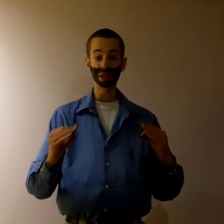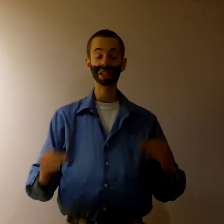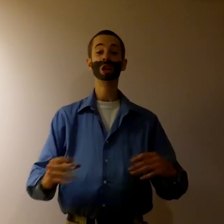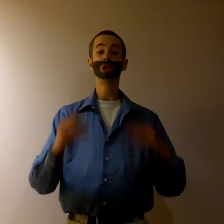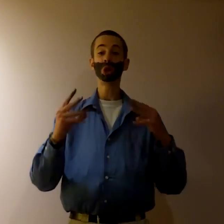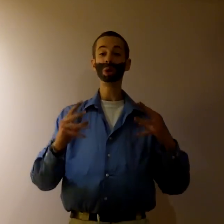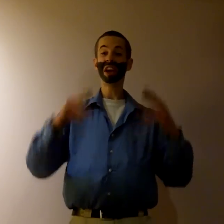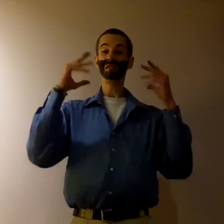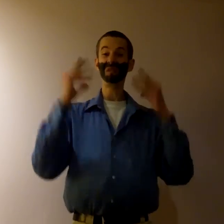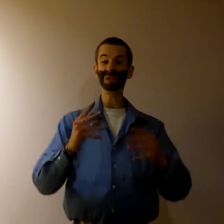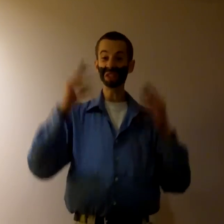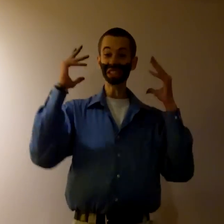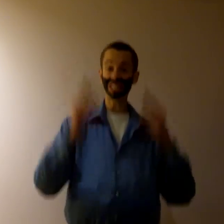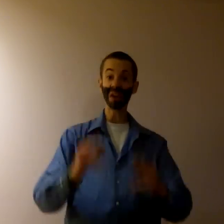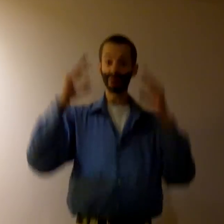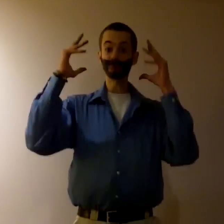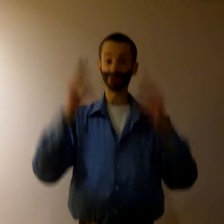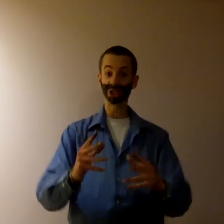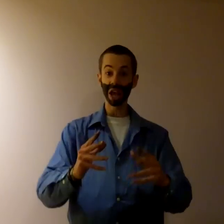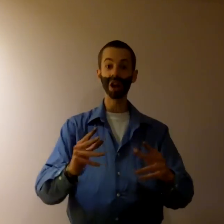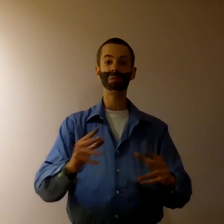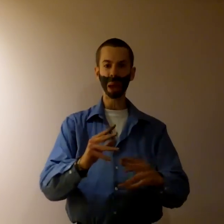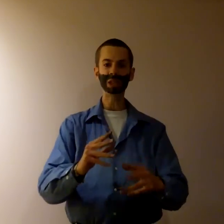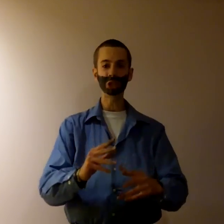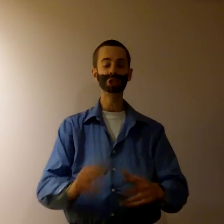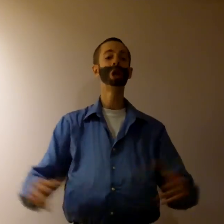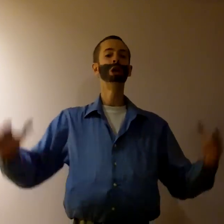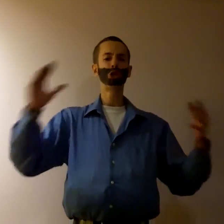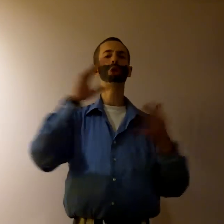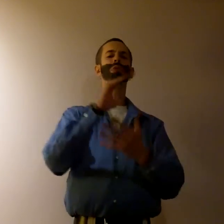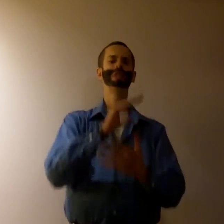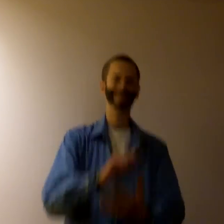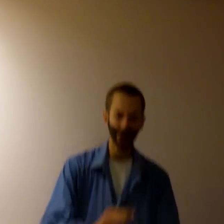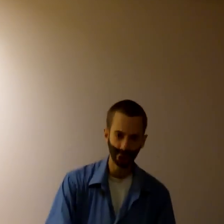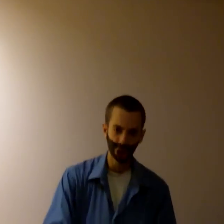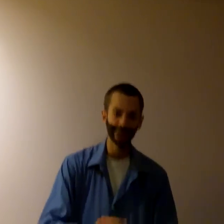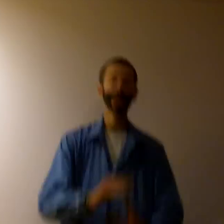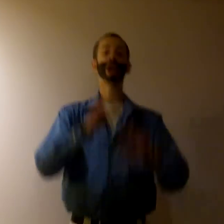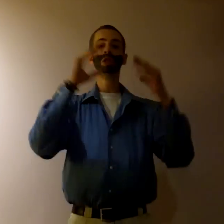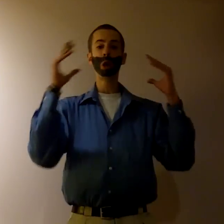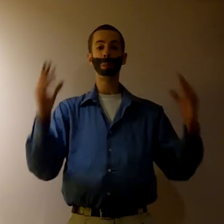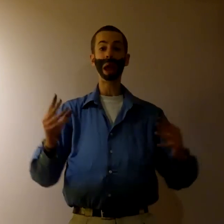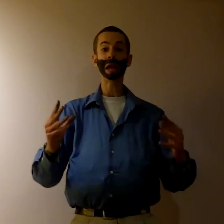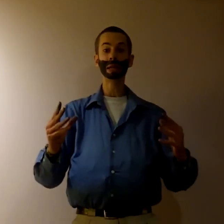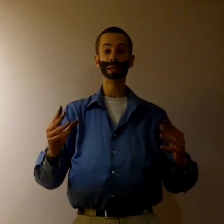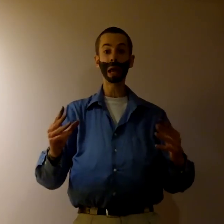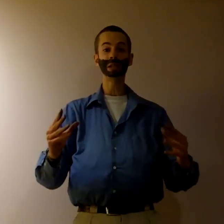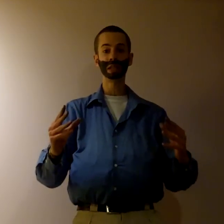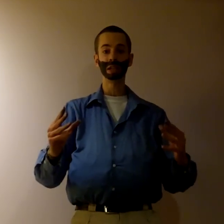this, showing that 57% of patients showed a reduction in their pain intensity.